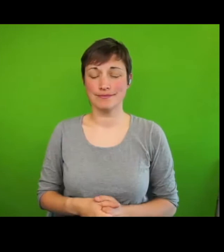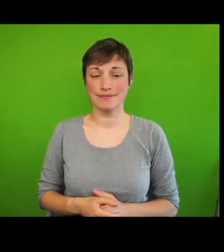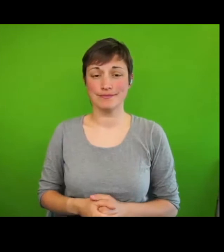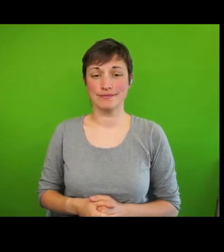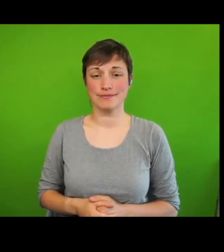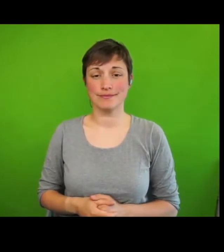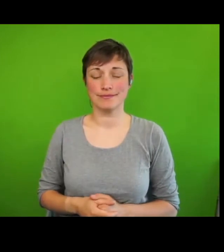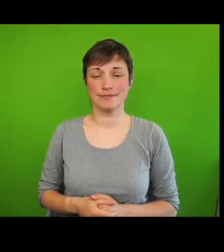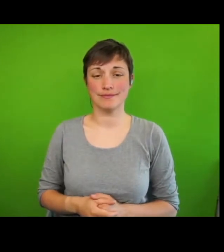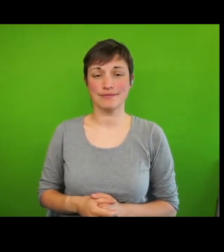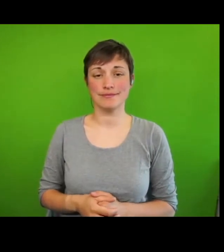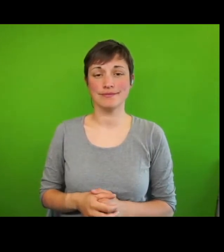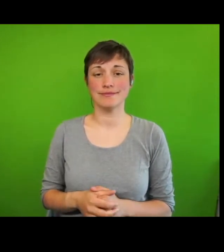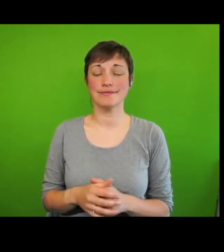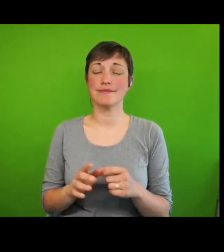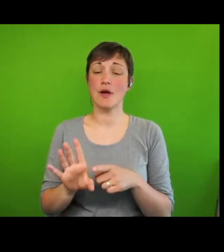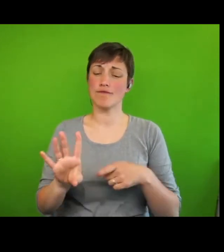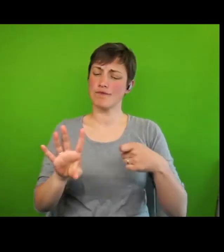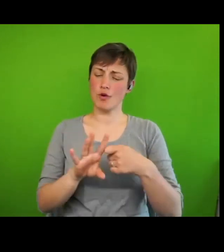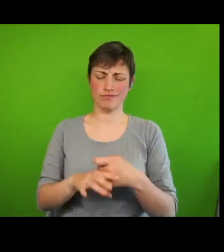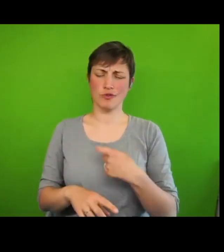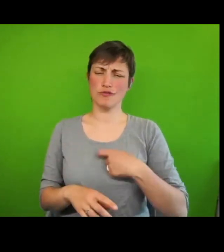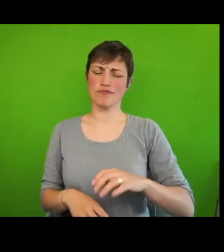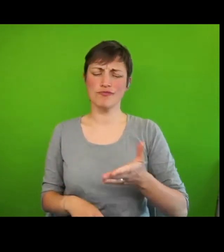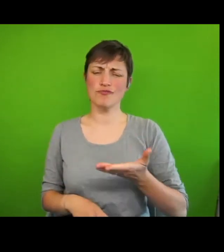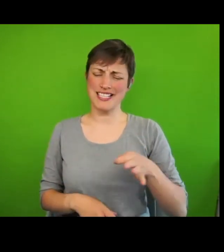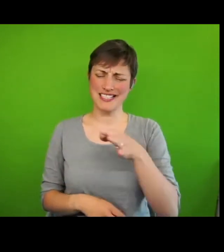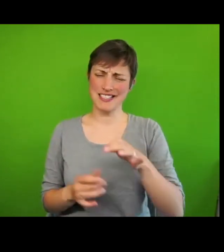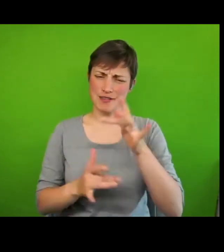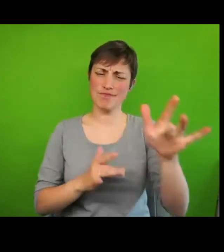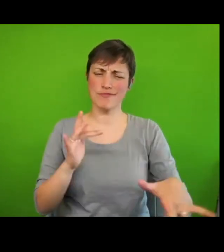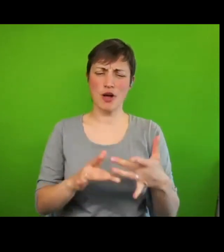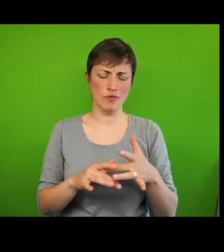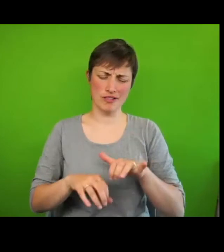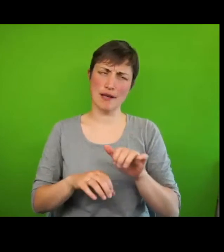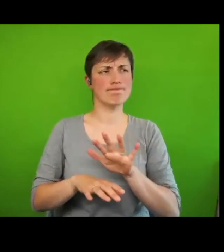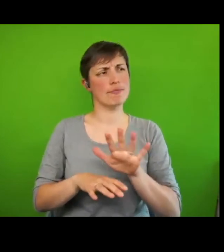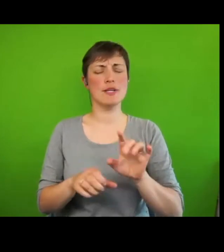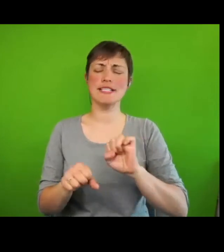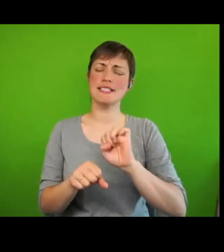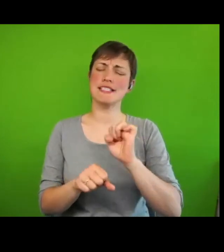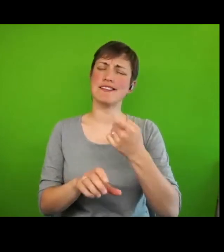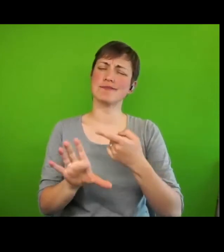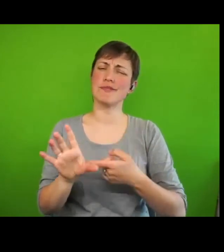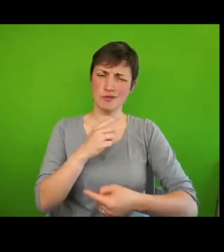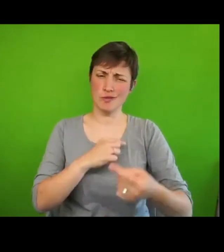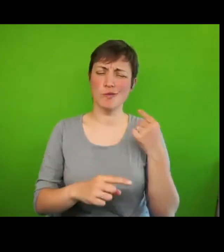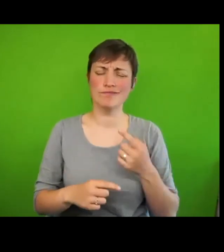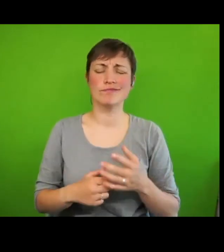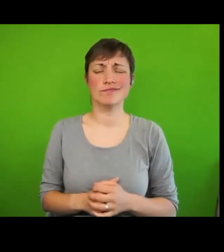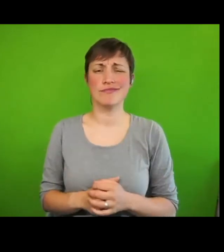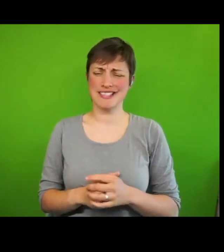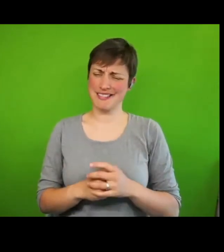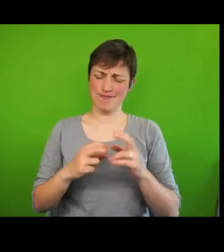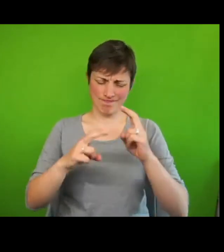The York Human Rights City Network came together about 10 years ago to explore how we could make